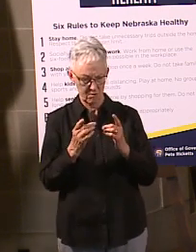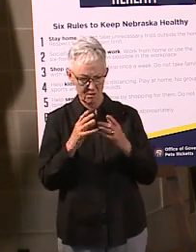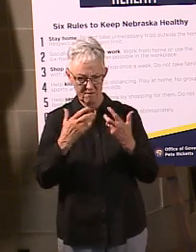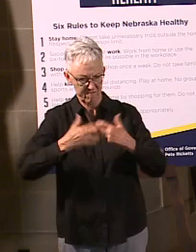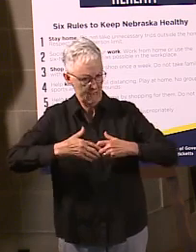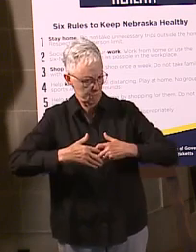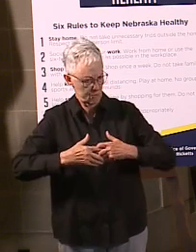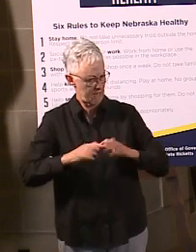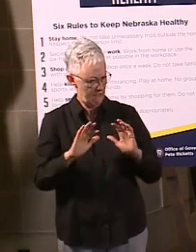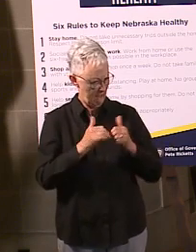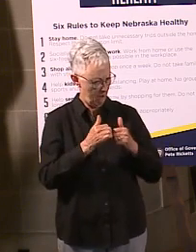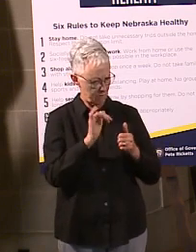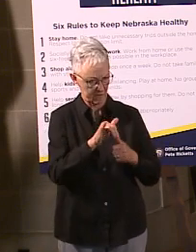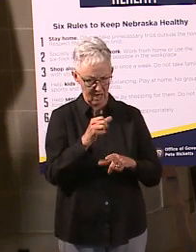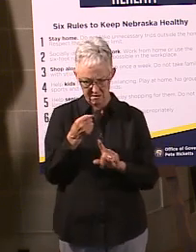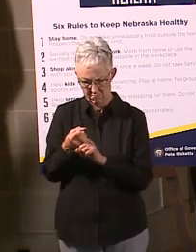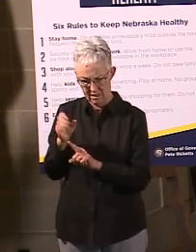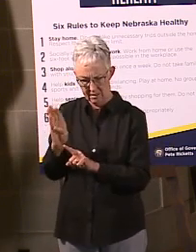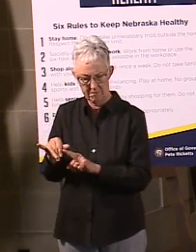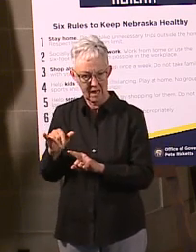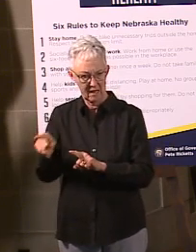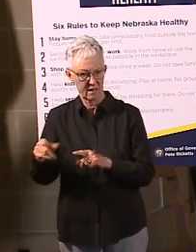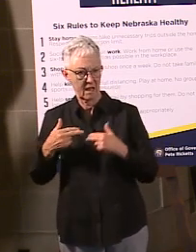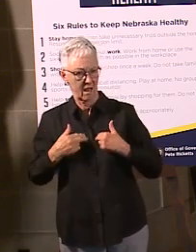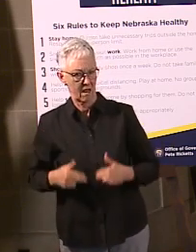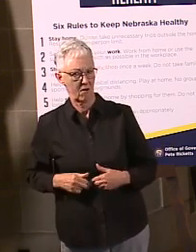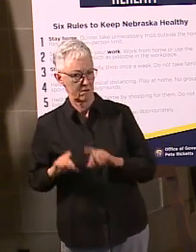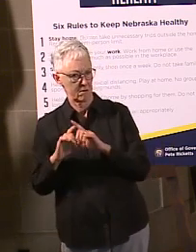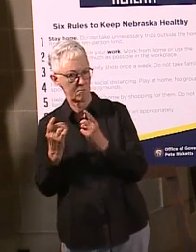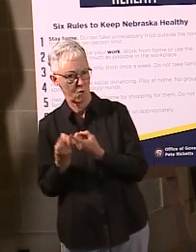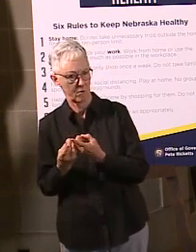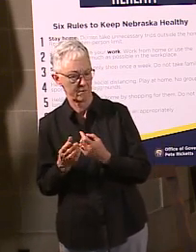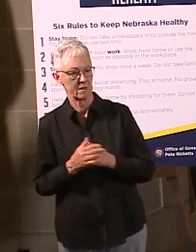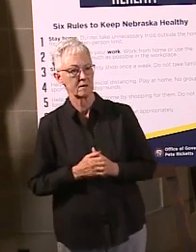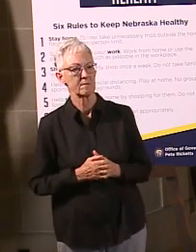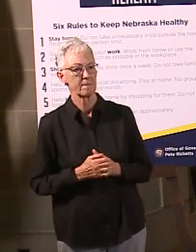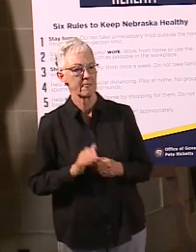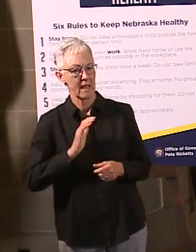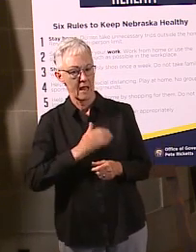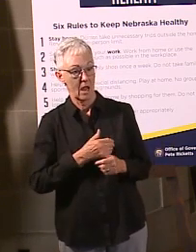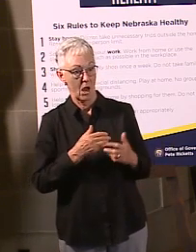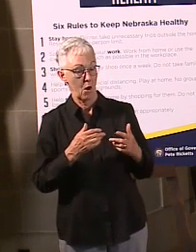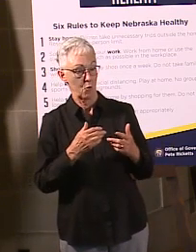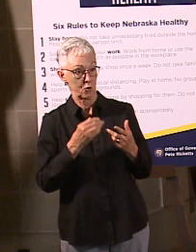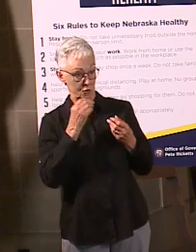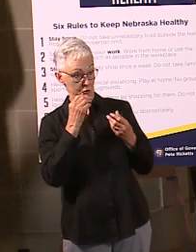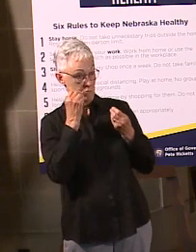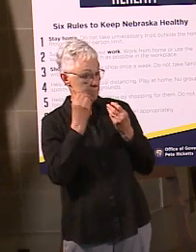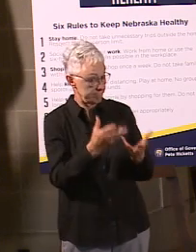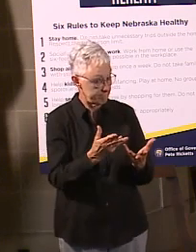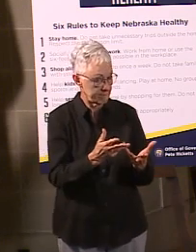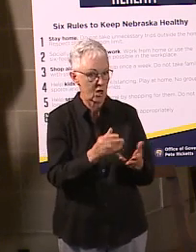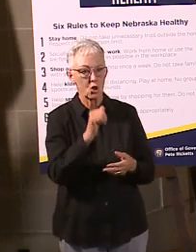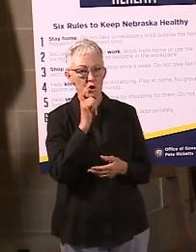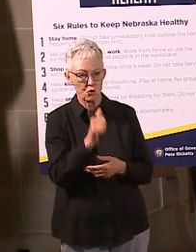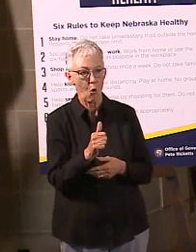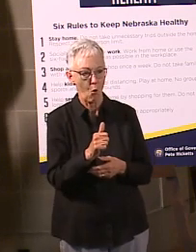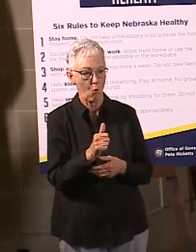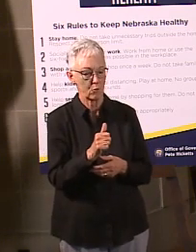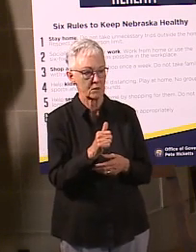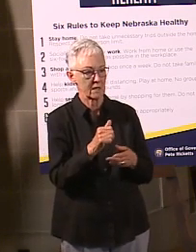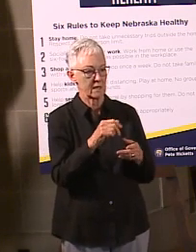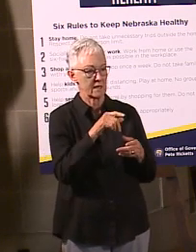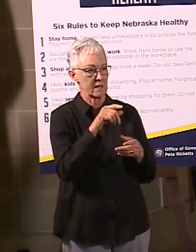you need to work with your local community, but our guidance is don't release facility information unless you've gotten